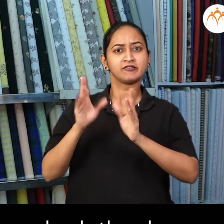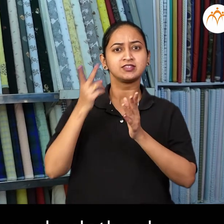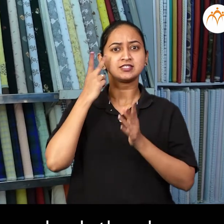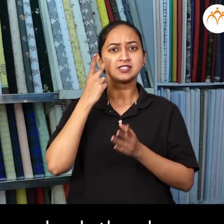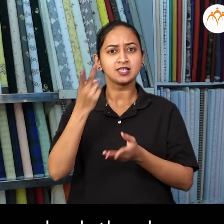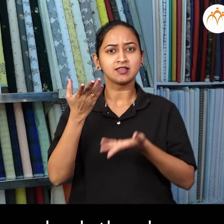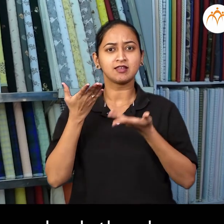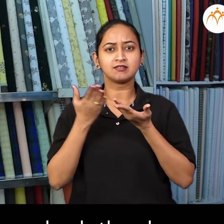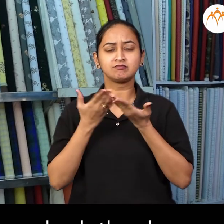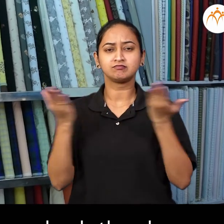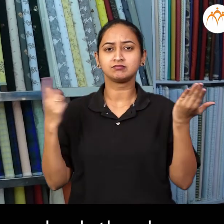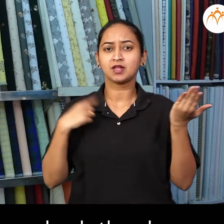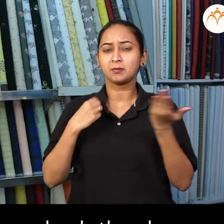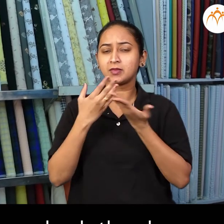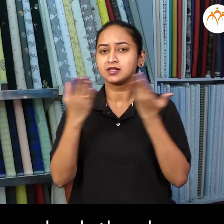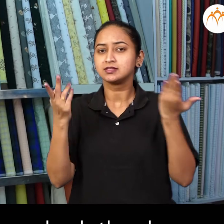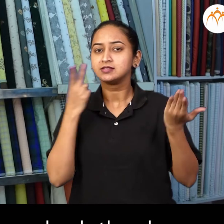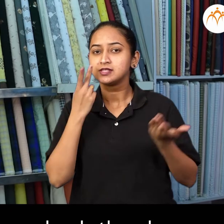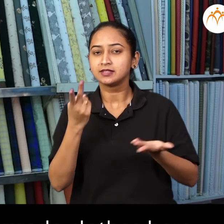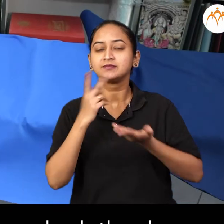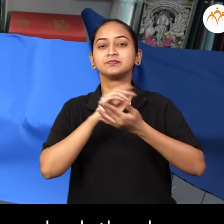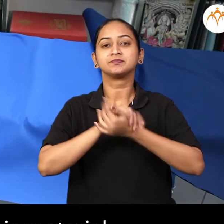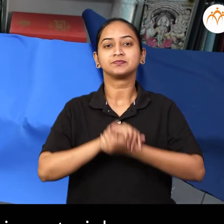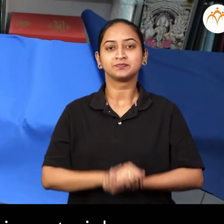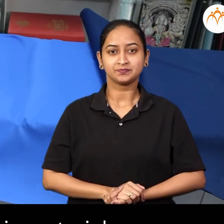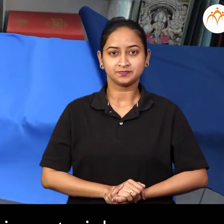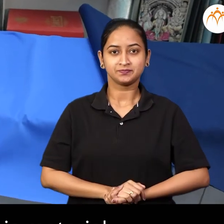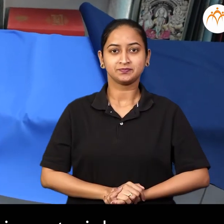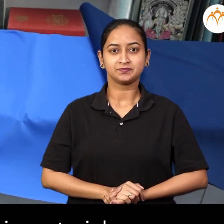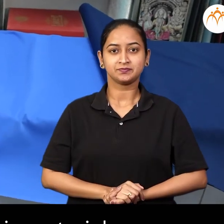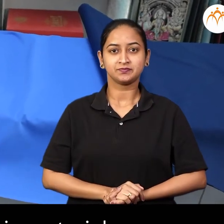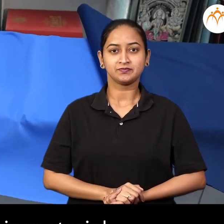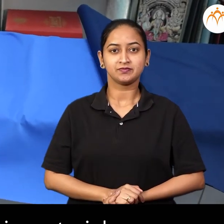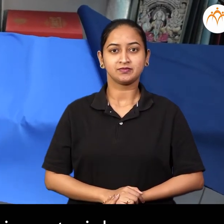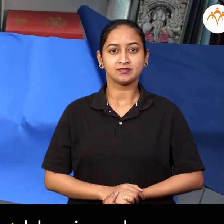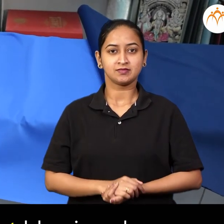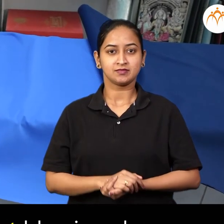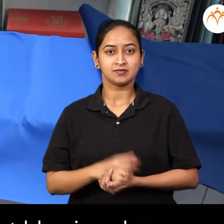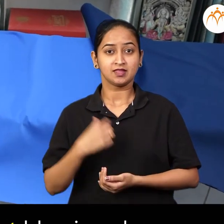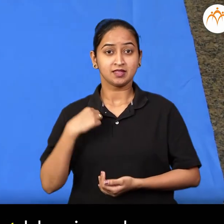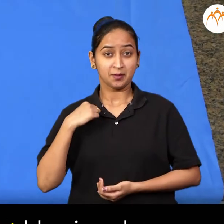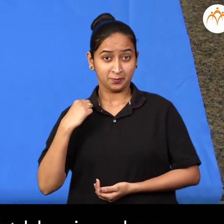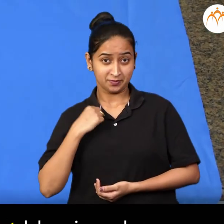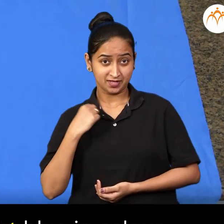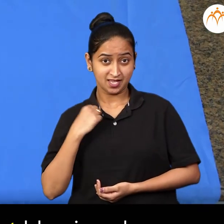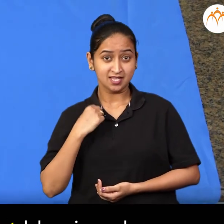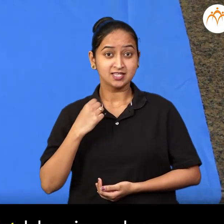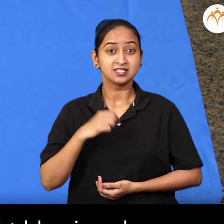get ready-made clothes here Look at this material This cloth is light